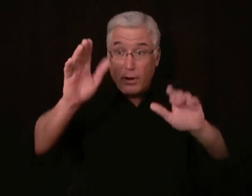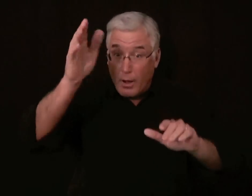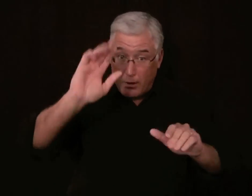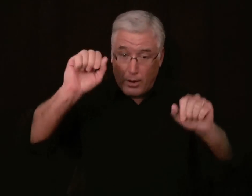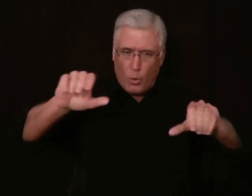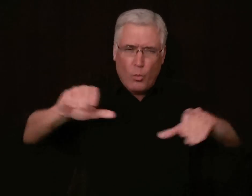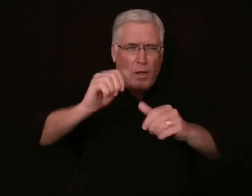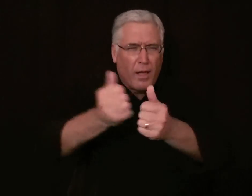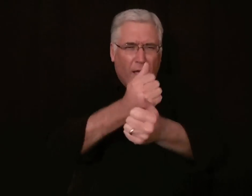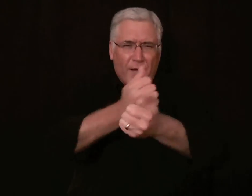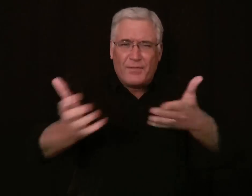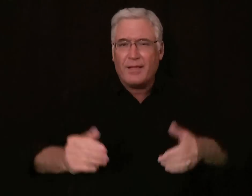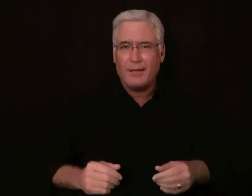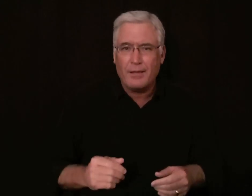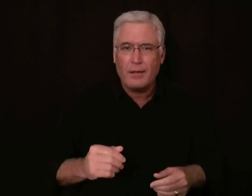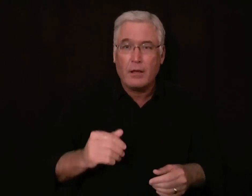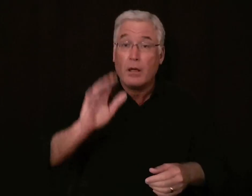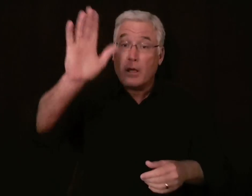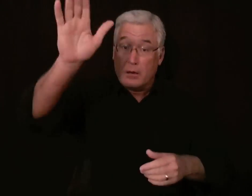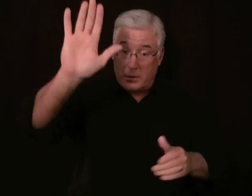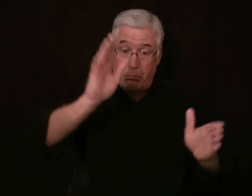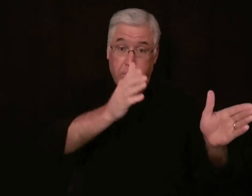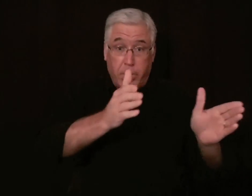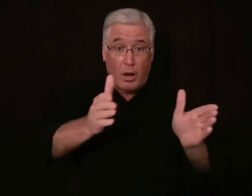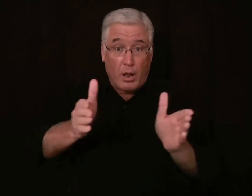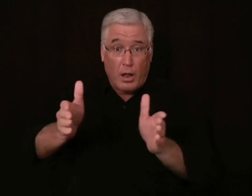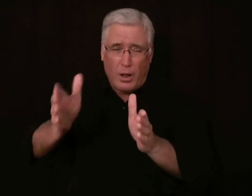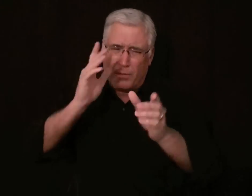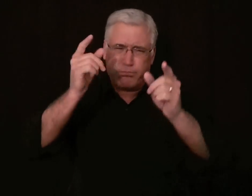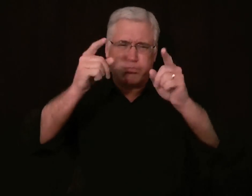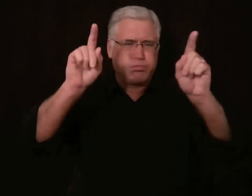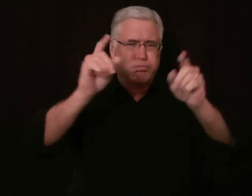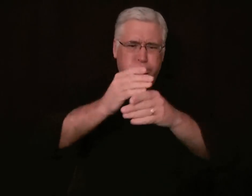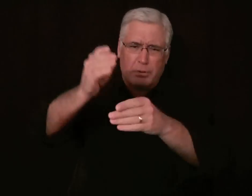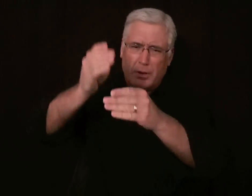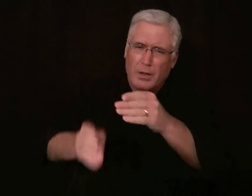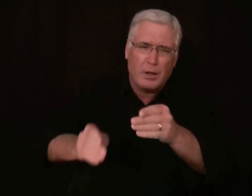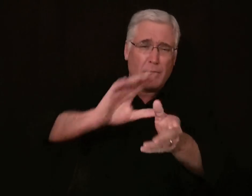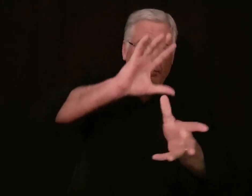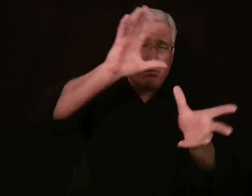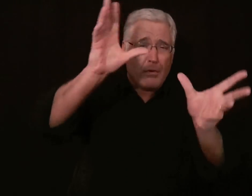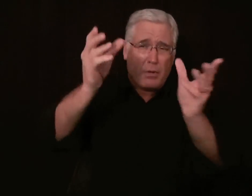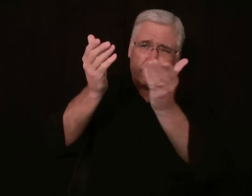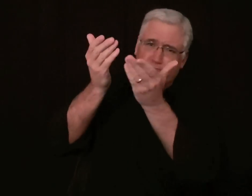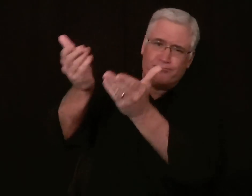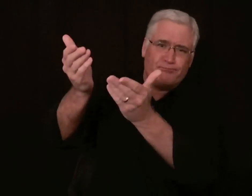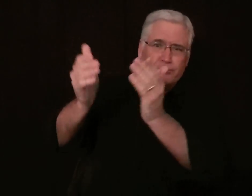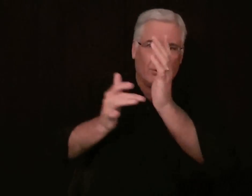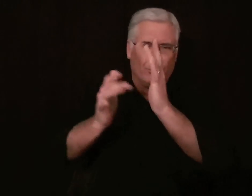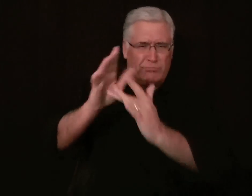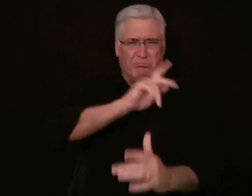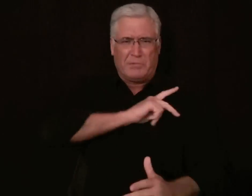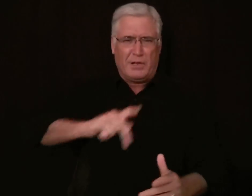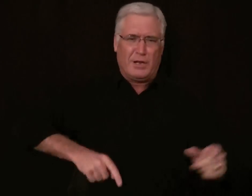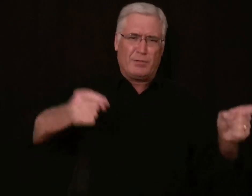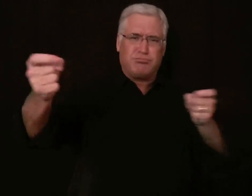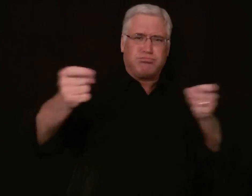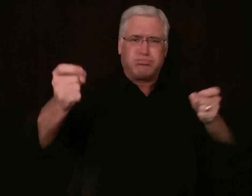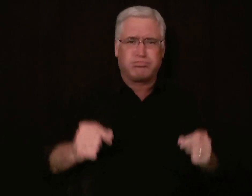small. He is huge. He is great. And everything goes into his plan. And will into the full consummation